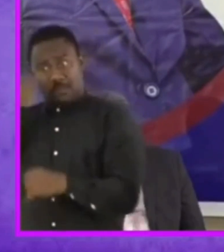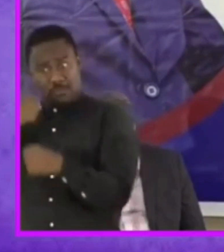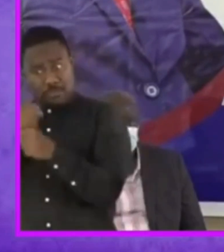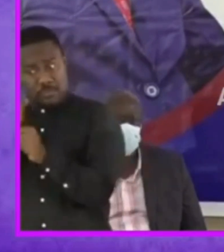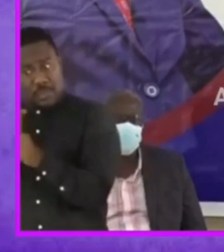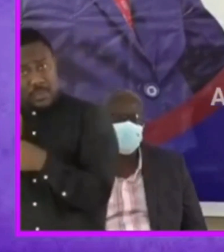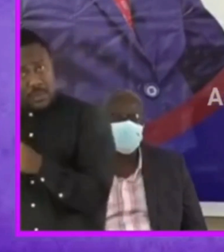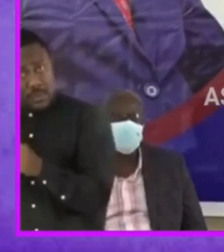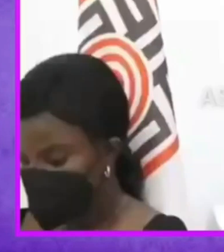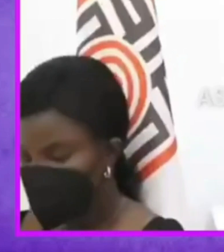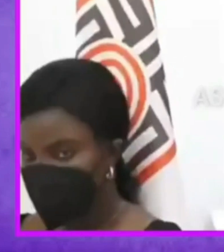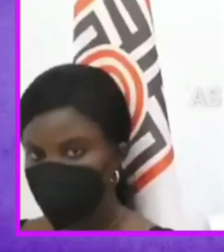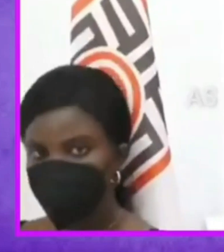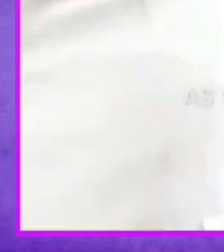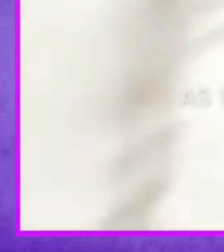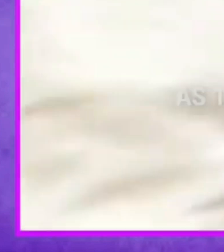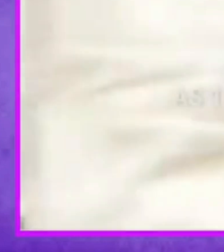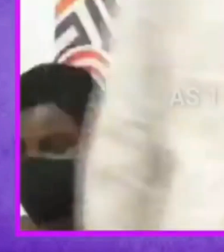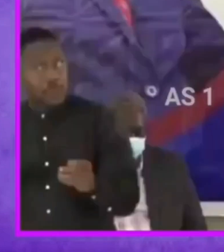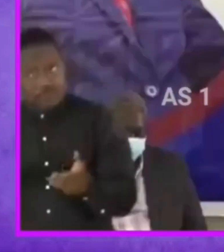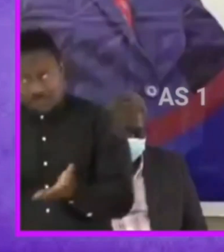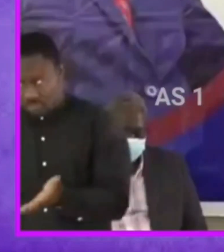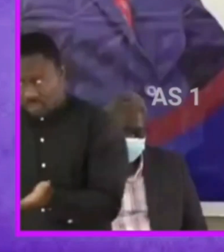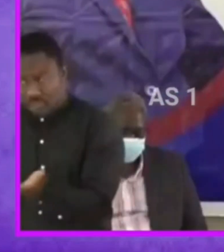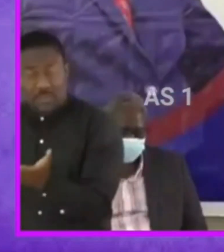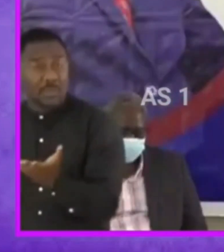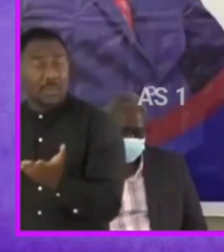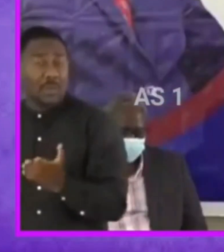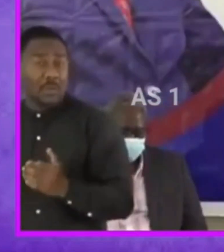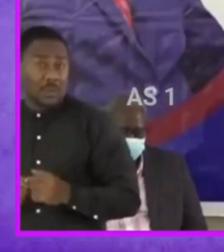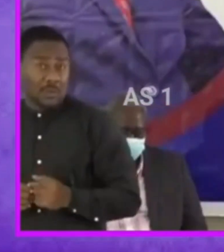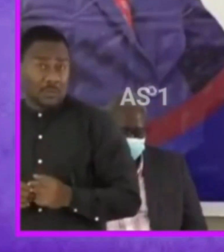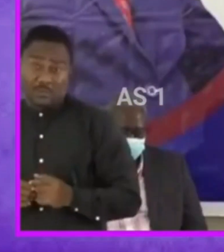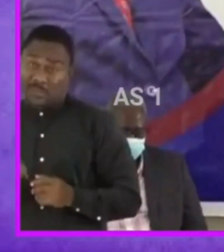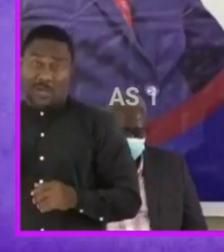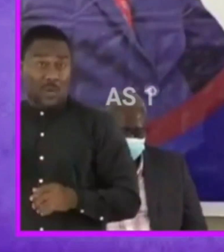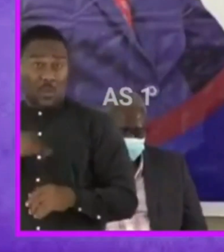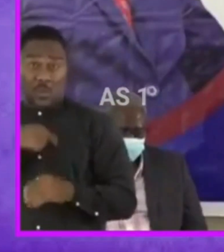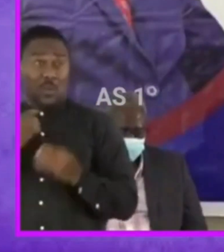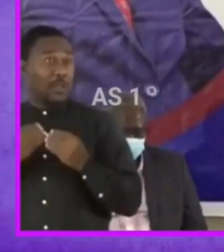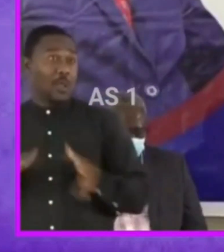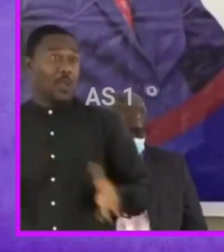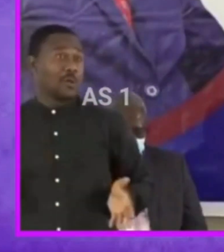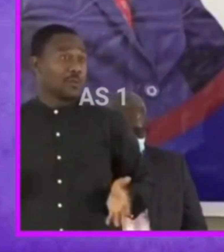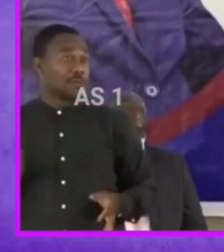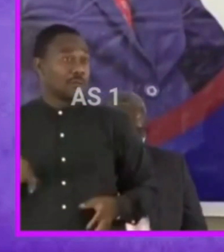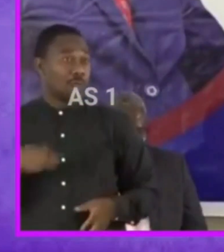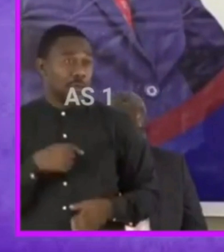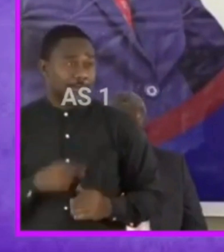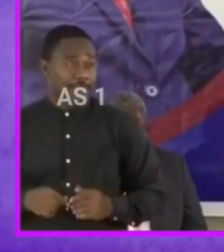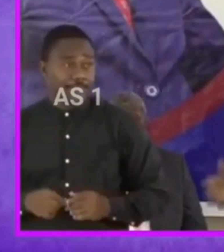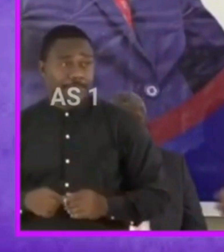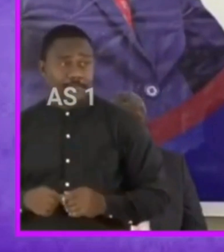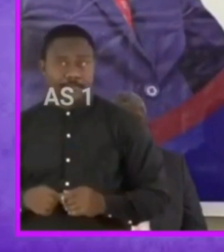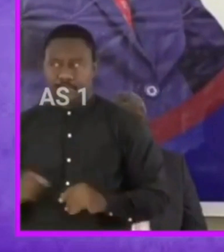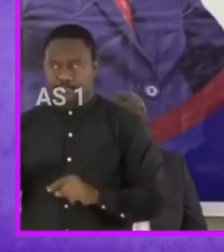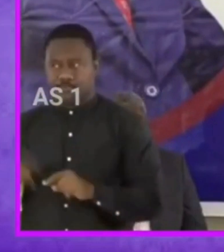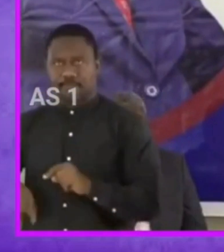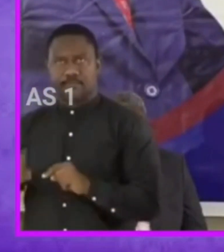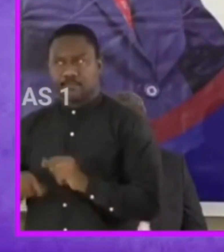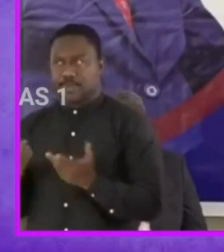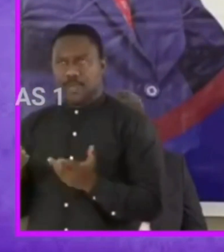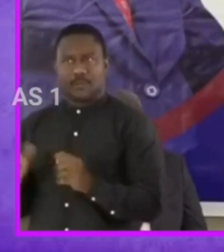and we are not giving them the opportunity and creating the environment is our loss as a nation and we will not continue